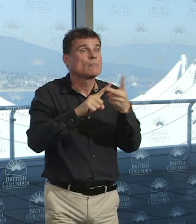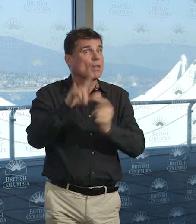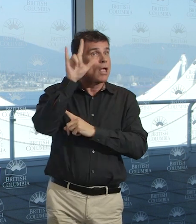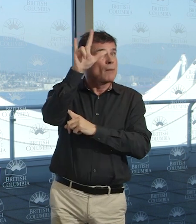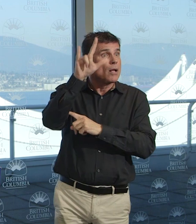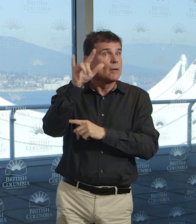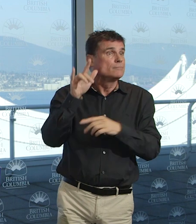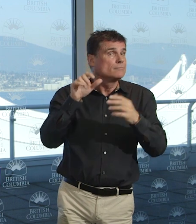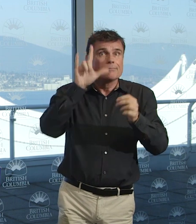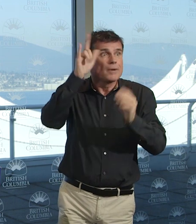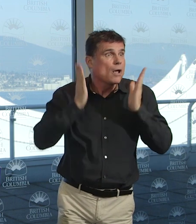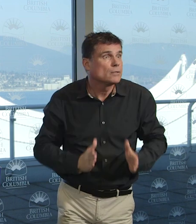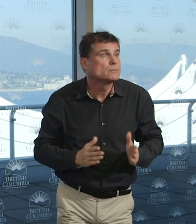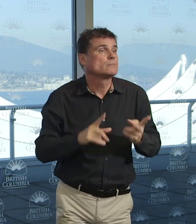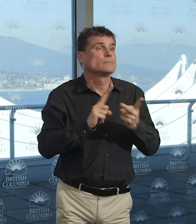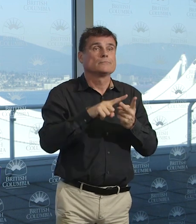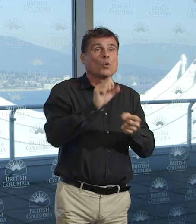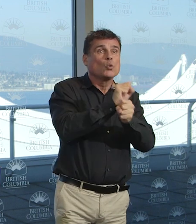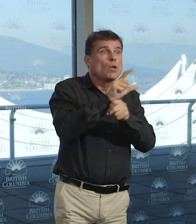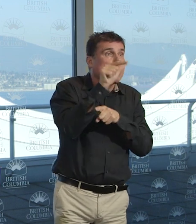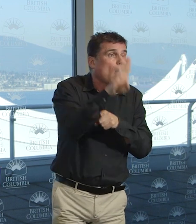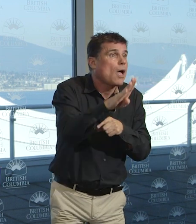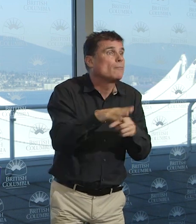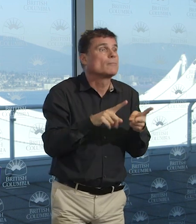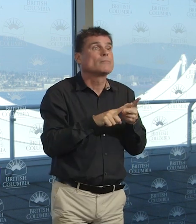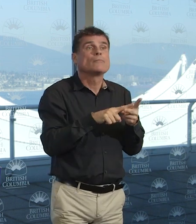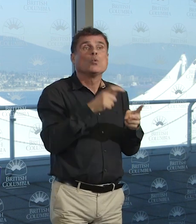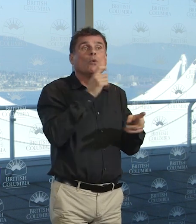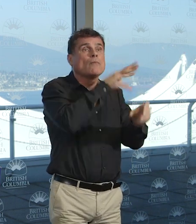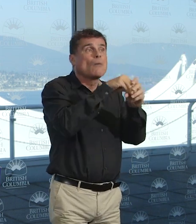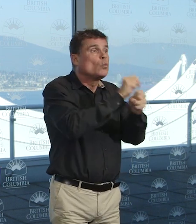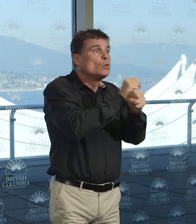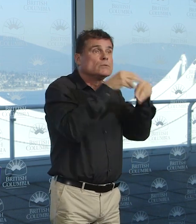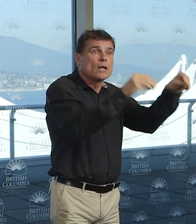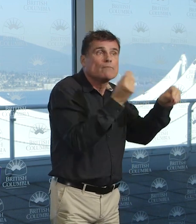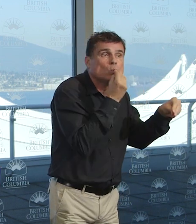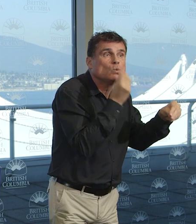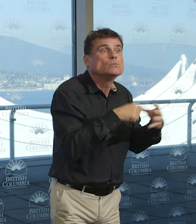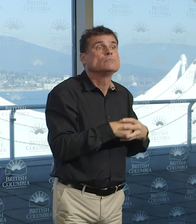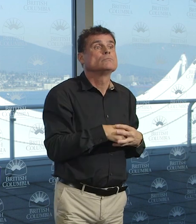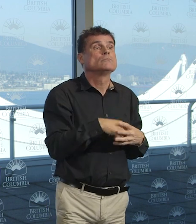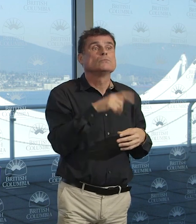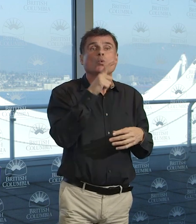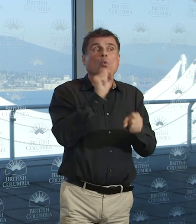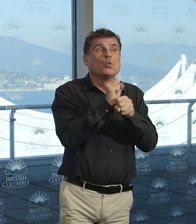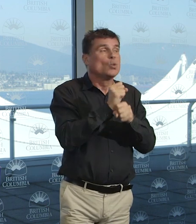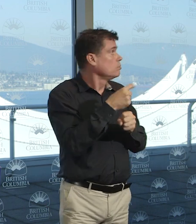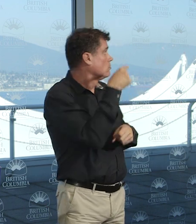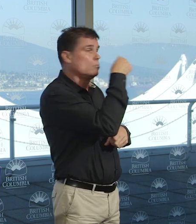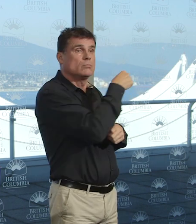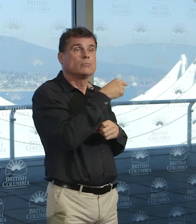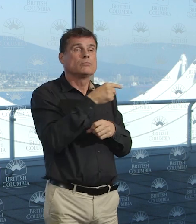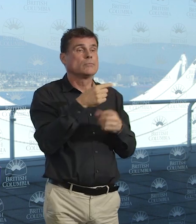workers' kids, grocery workers making sure we're all fed, and longshoremen moving critical supplies across the dock. We are grateful for